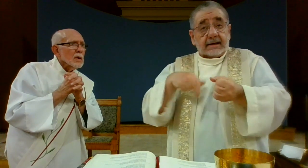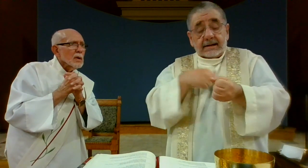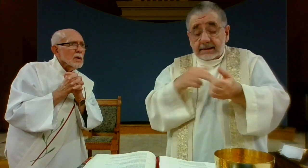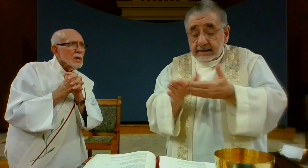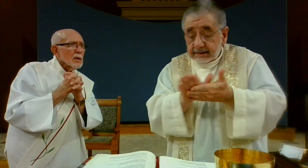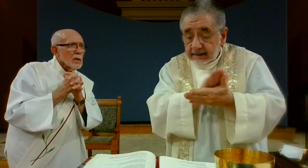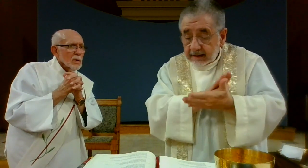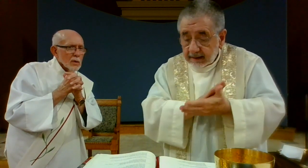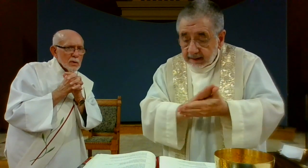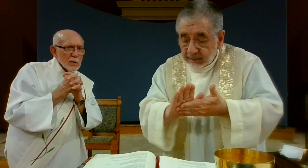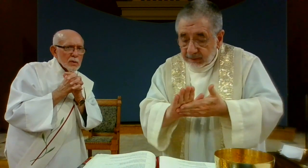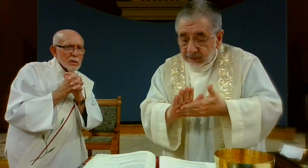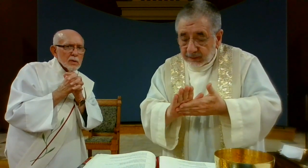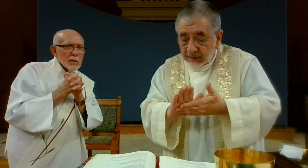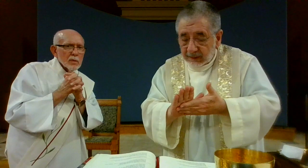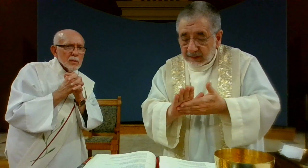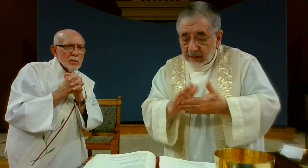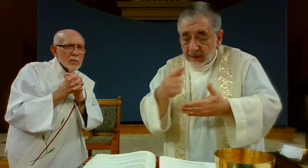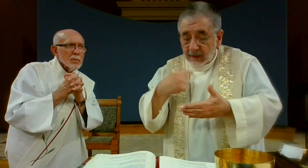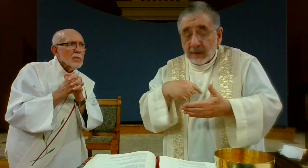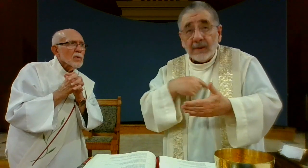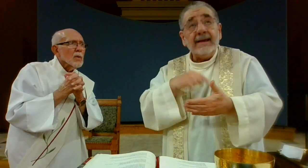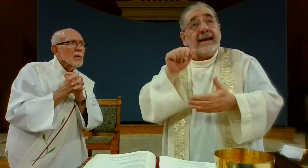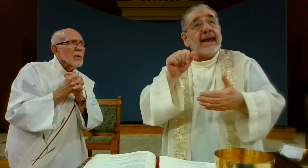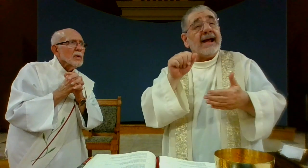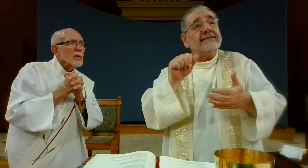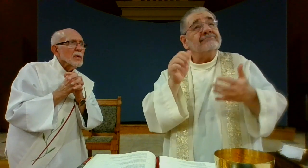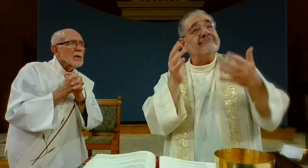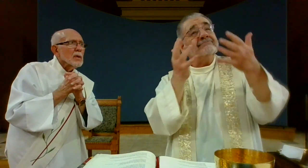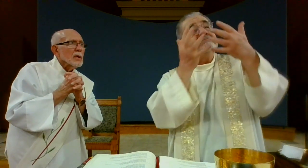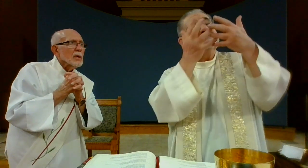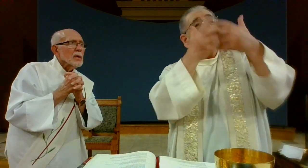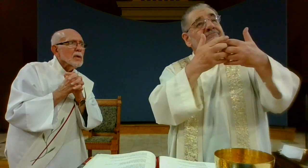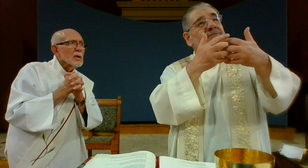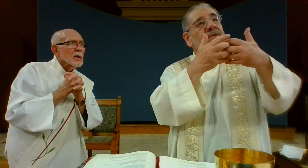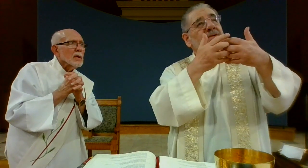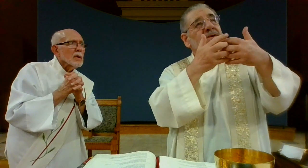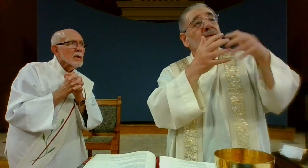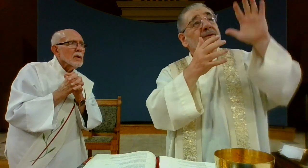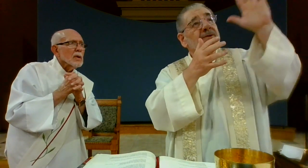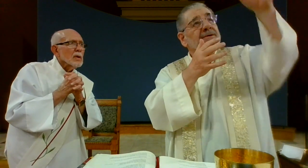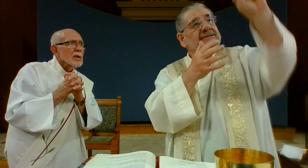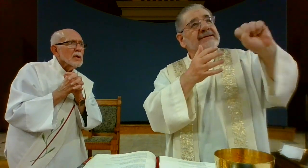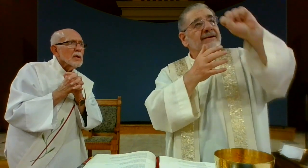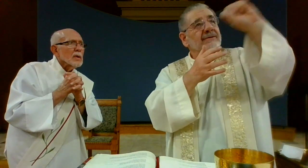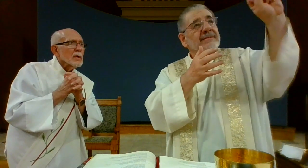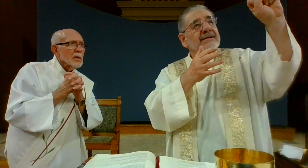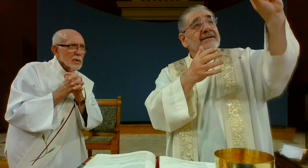Together with the sacrificed offerings, so that, purified by your